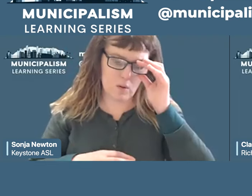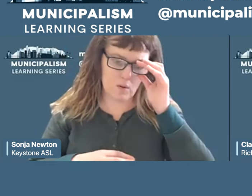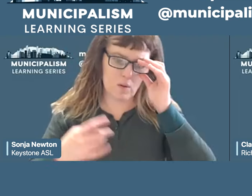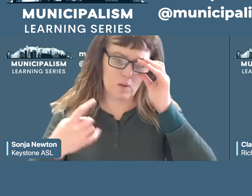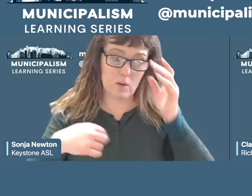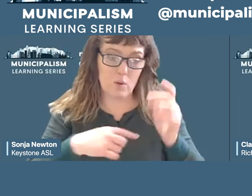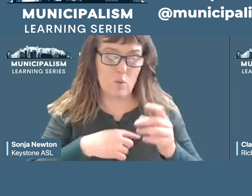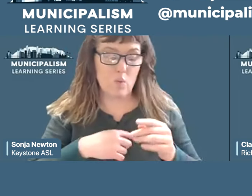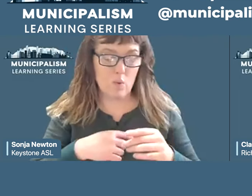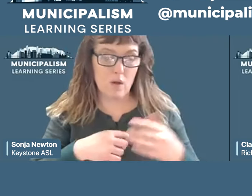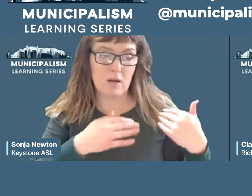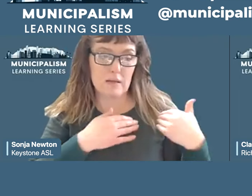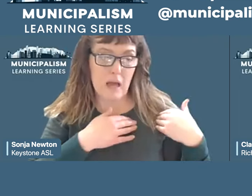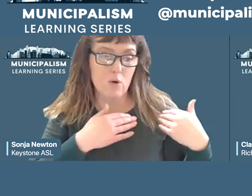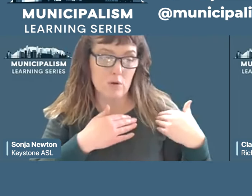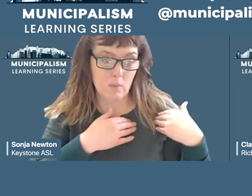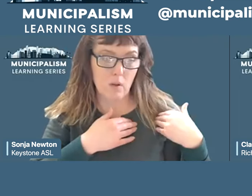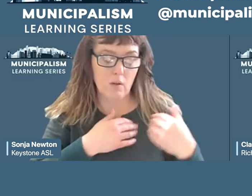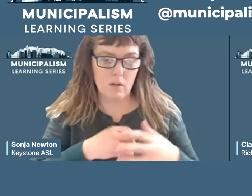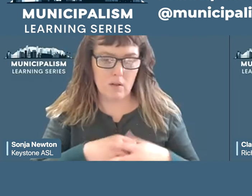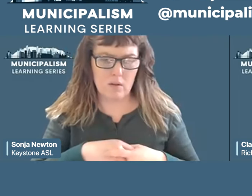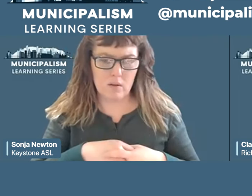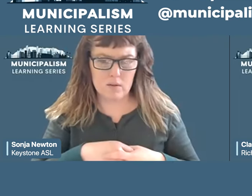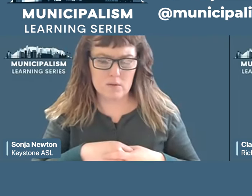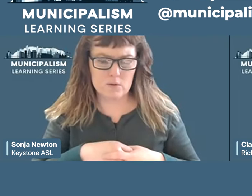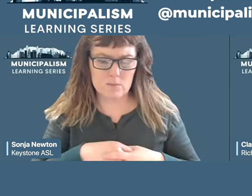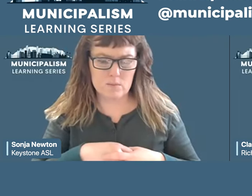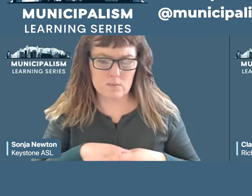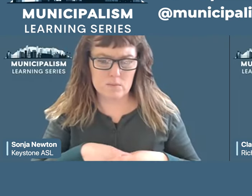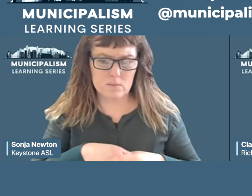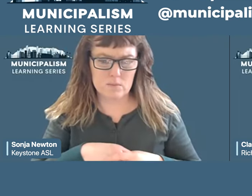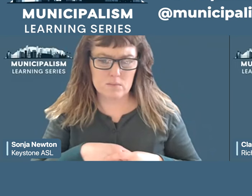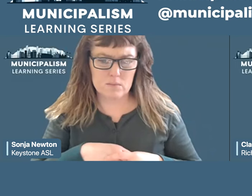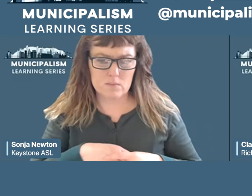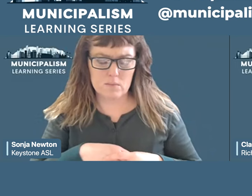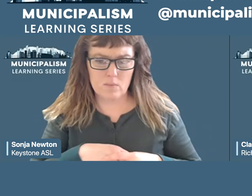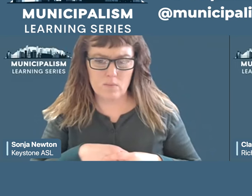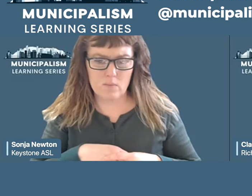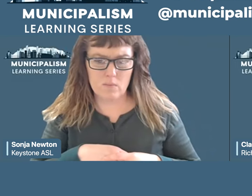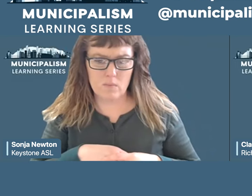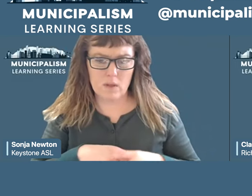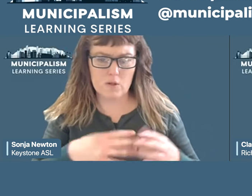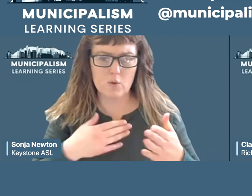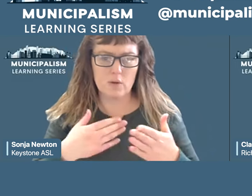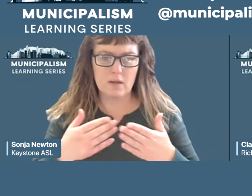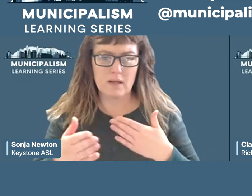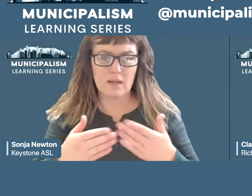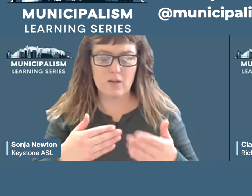our experiences is that even progressive folks who get elected in